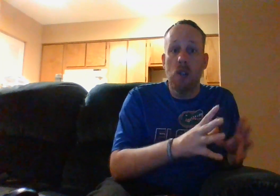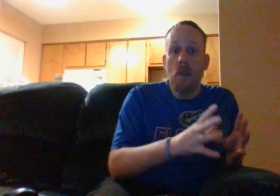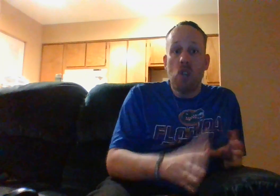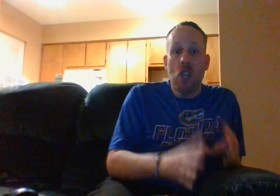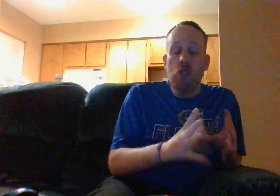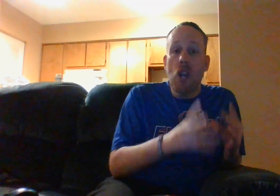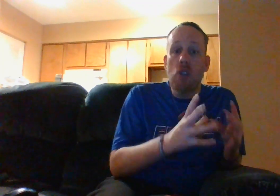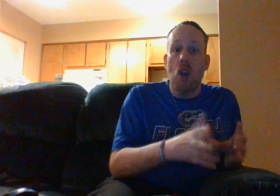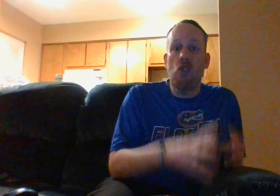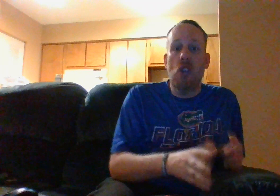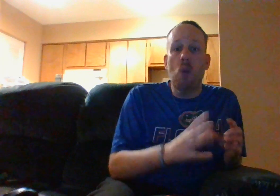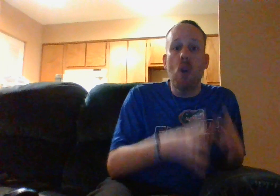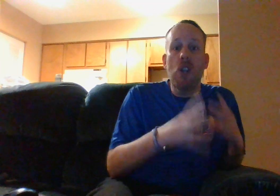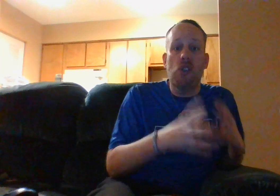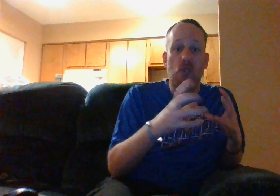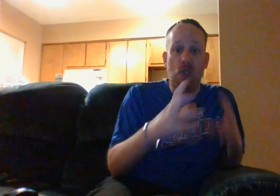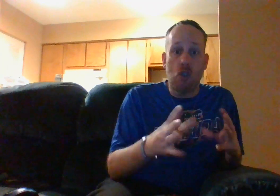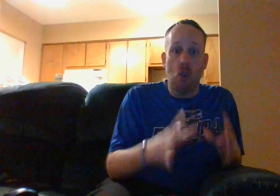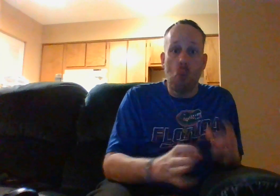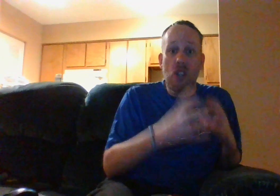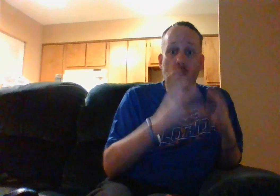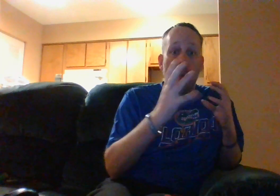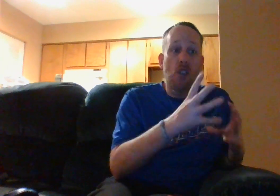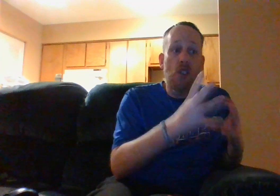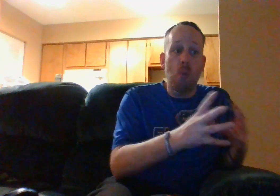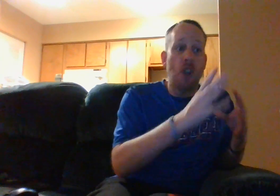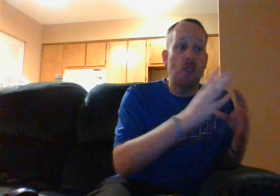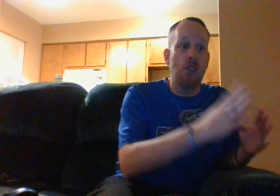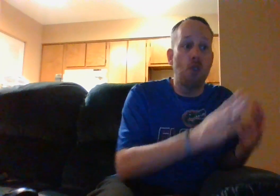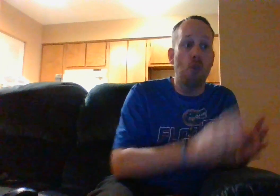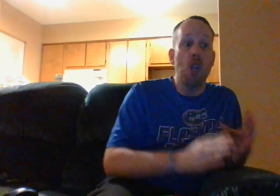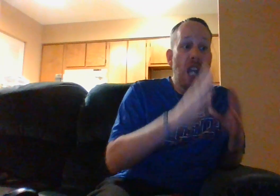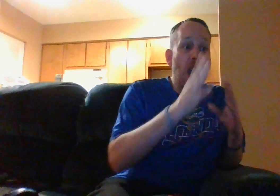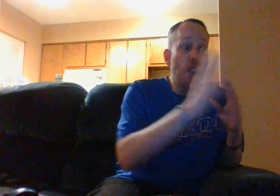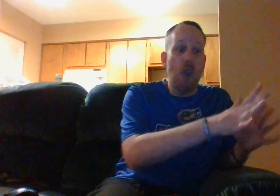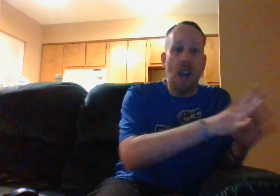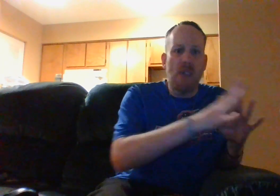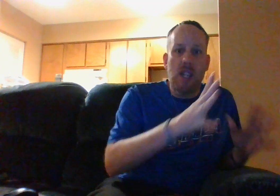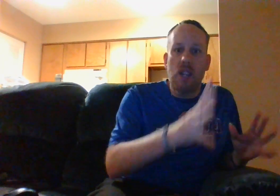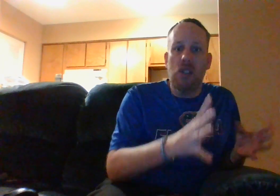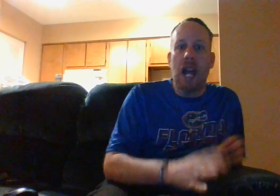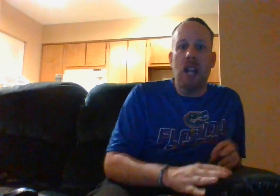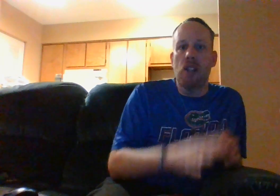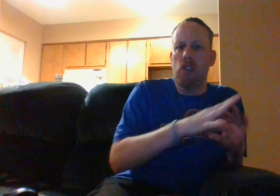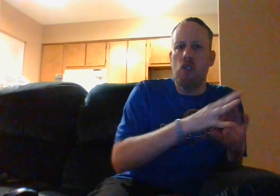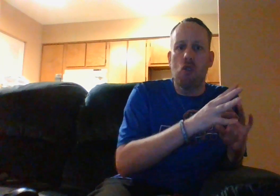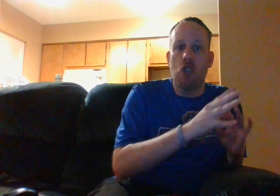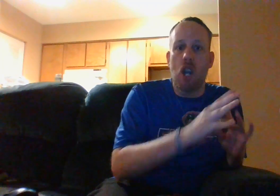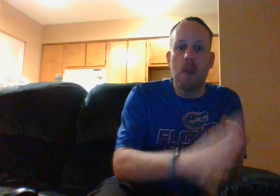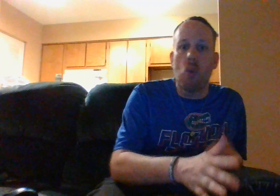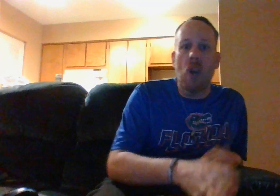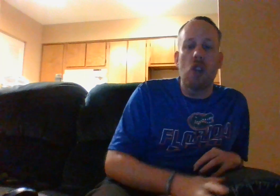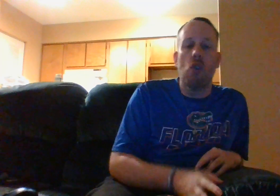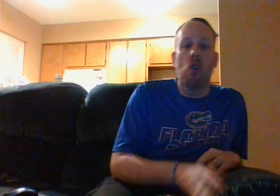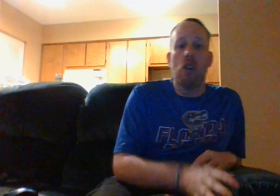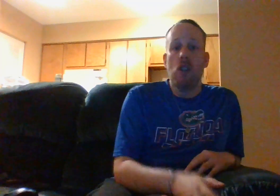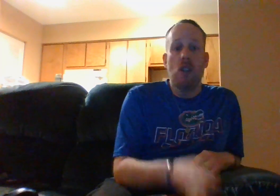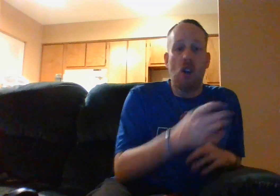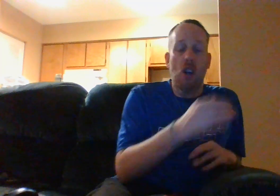is trying to understand what is his future what is what does he wants to do and then you have like this guy like you know chairman duran or or